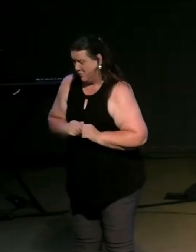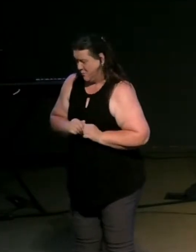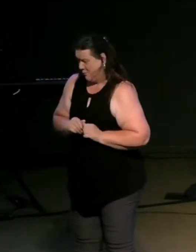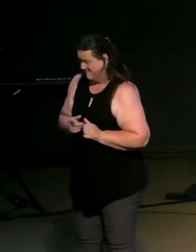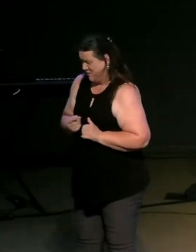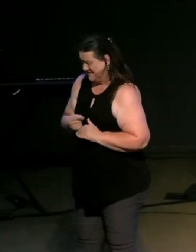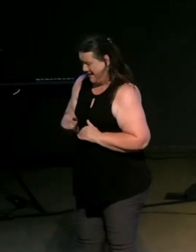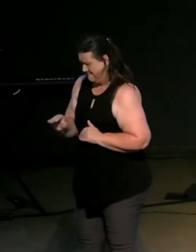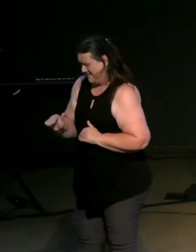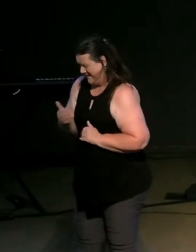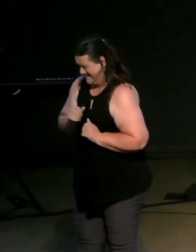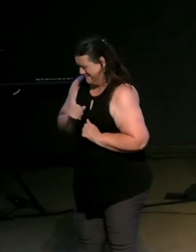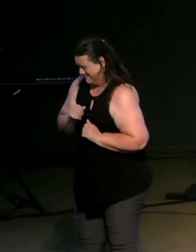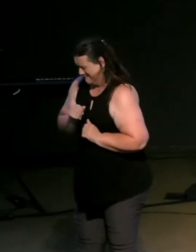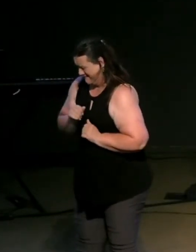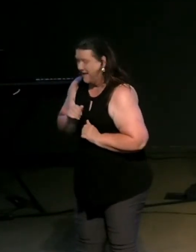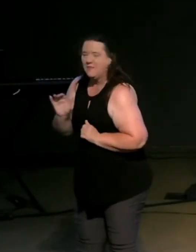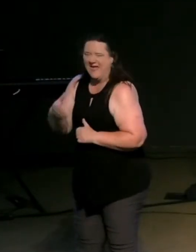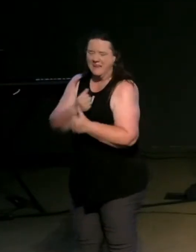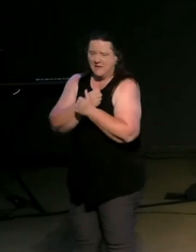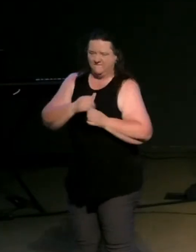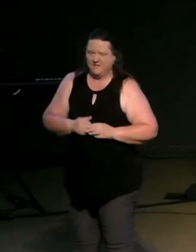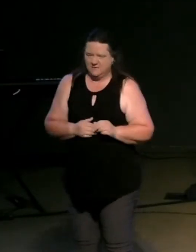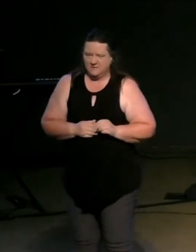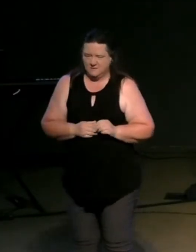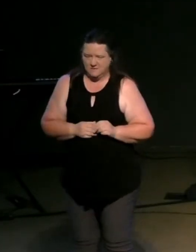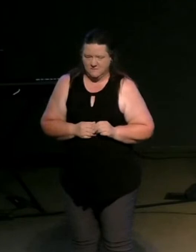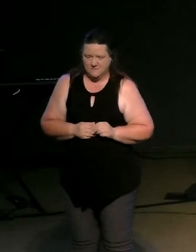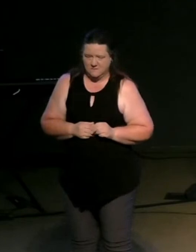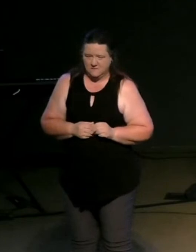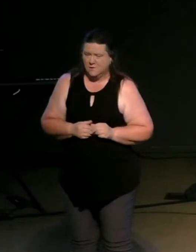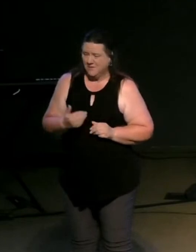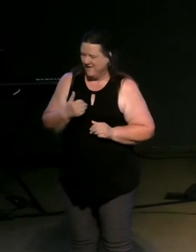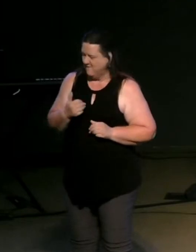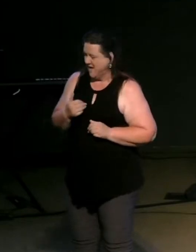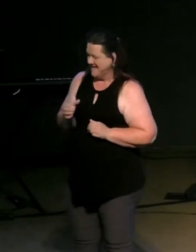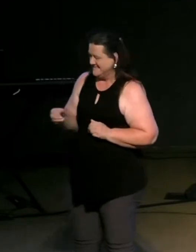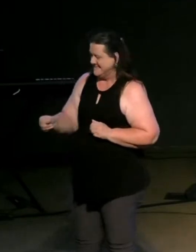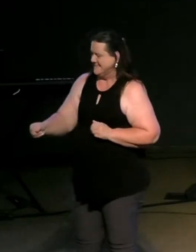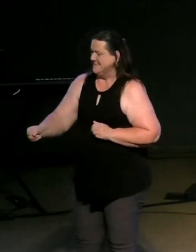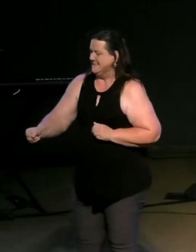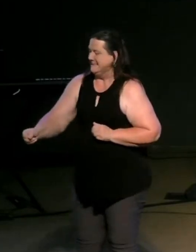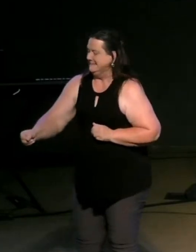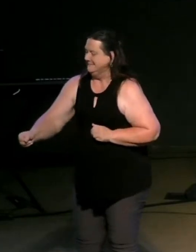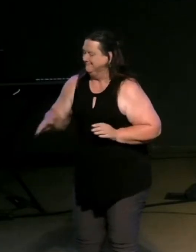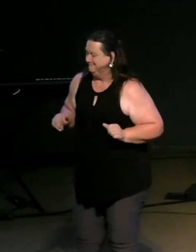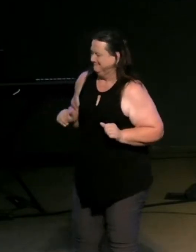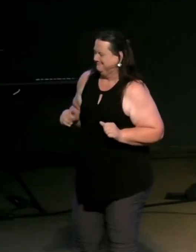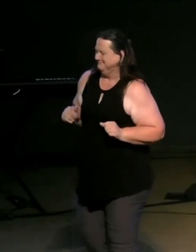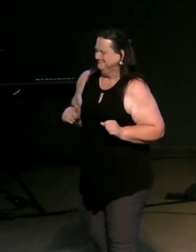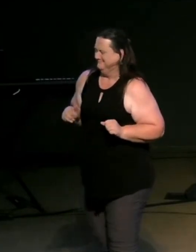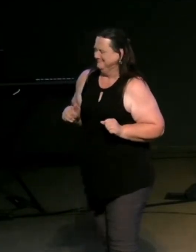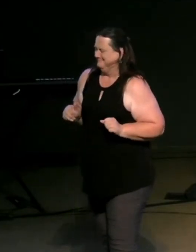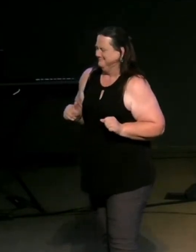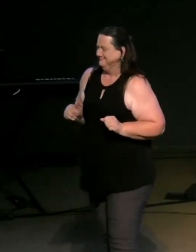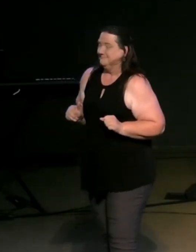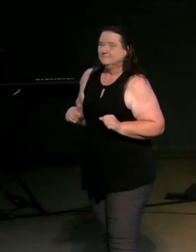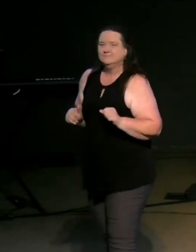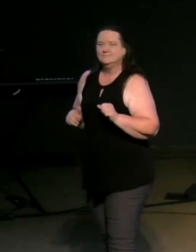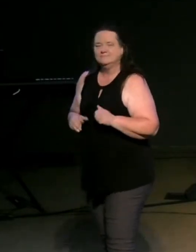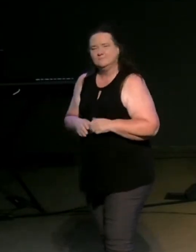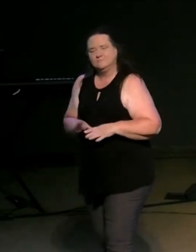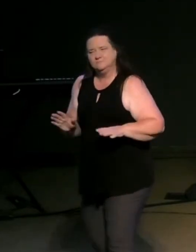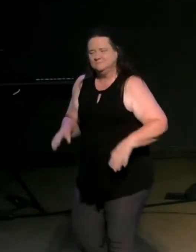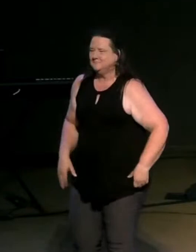way when they're off to school for the first time and you and you have a hard time letting them go we have a picture of my daughter malia uh